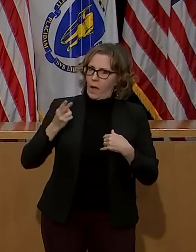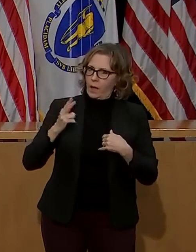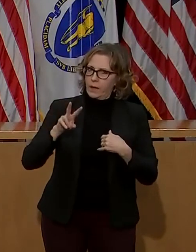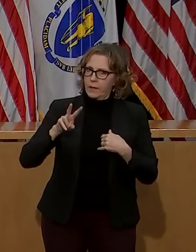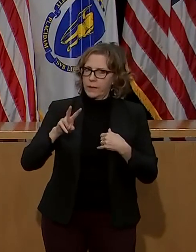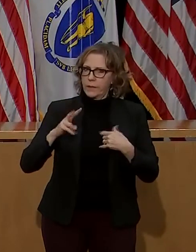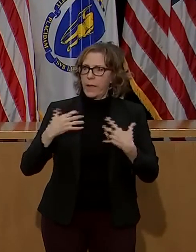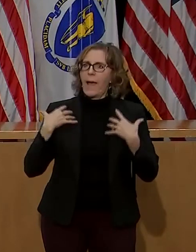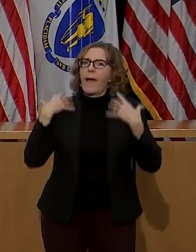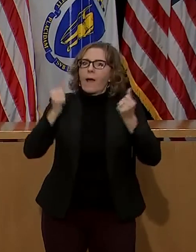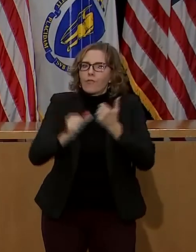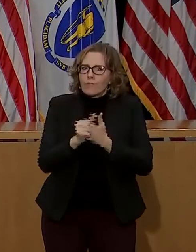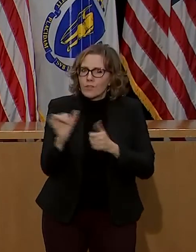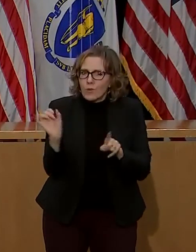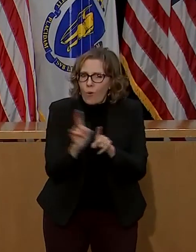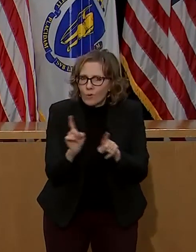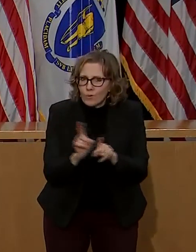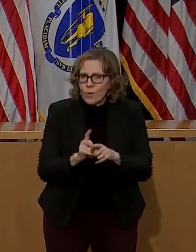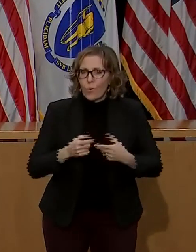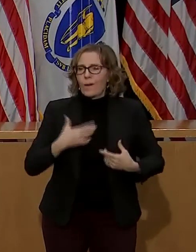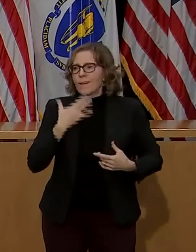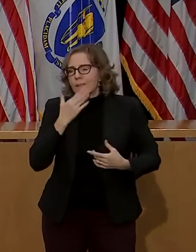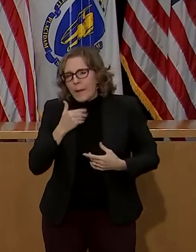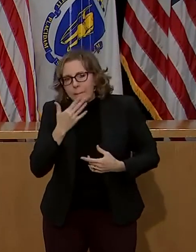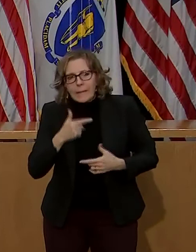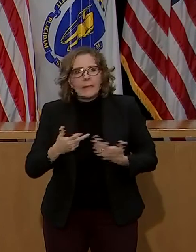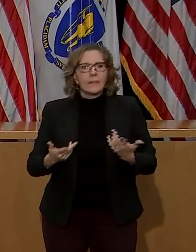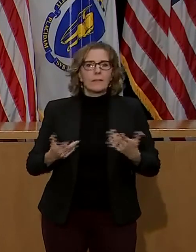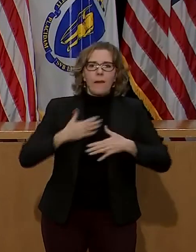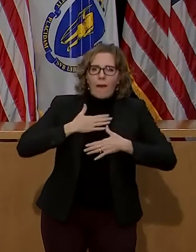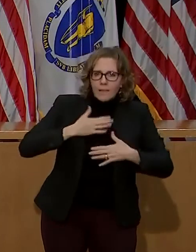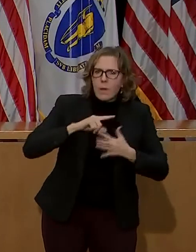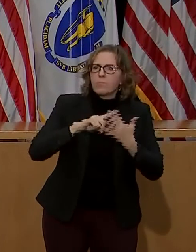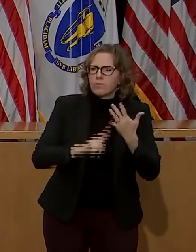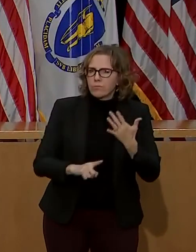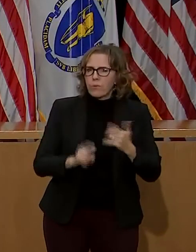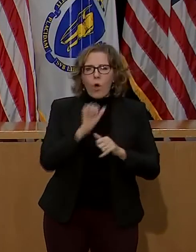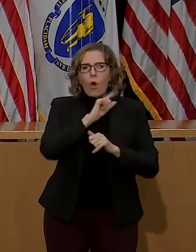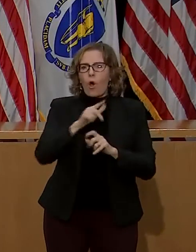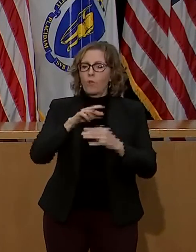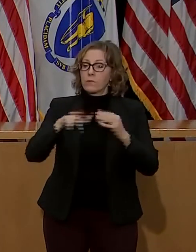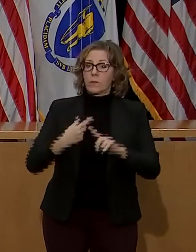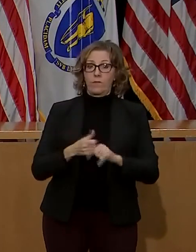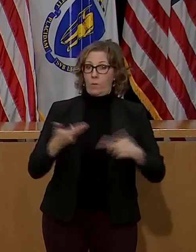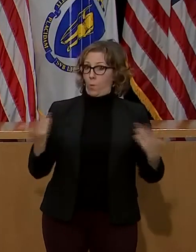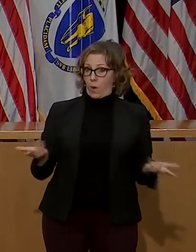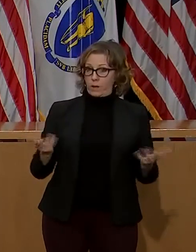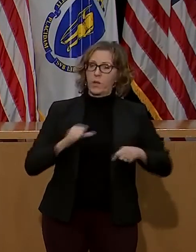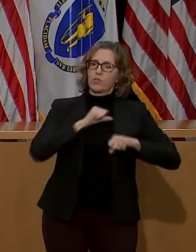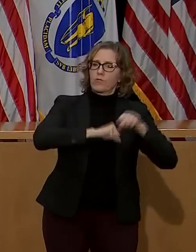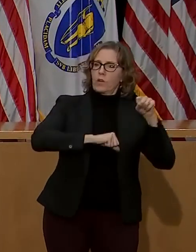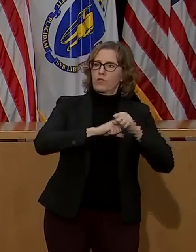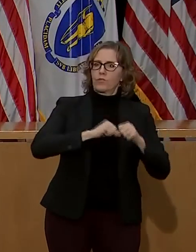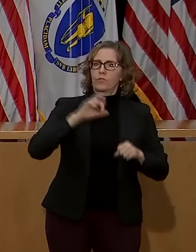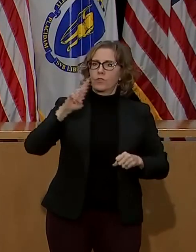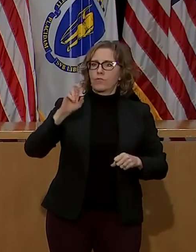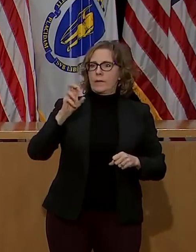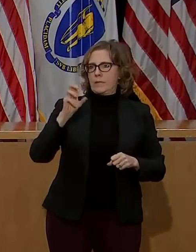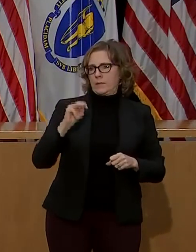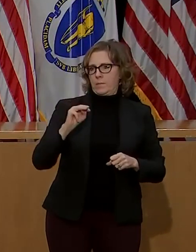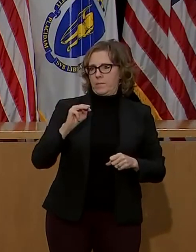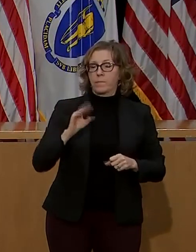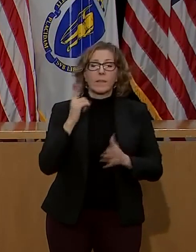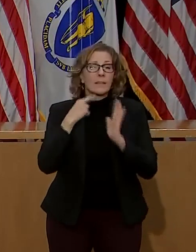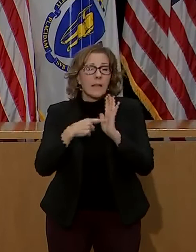historic lack of access to care and structural racism. For example, 42% of black men and 43